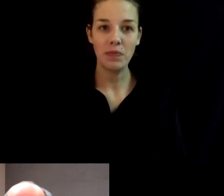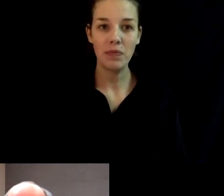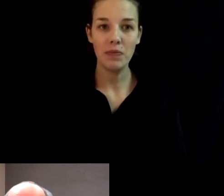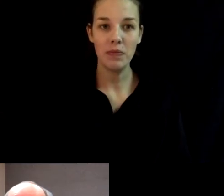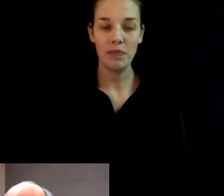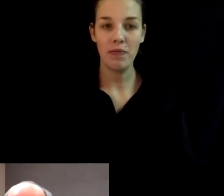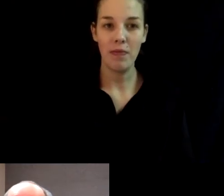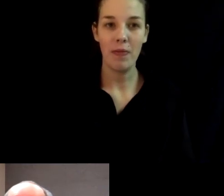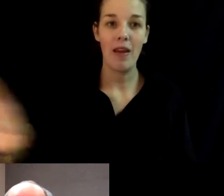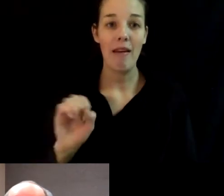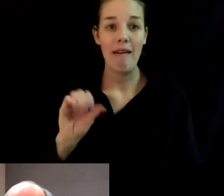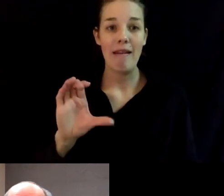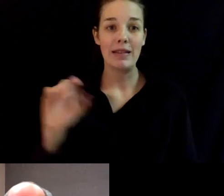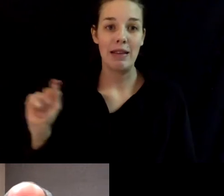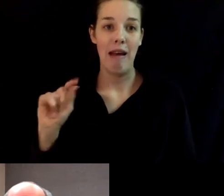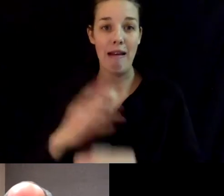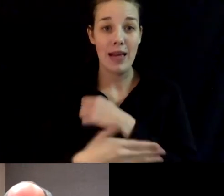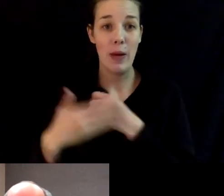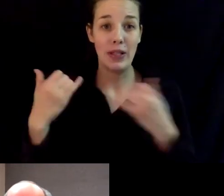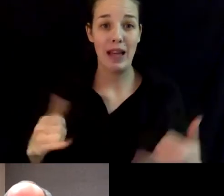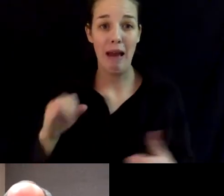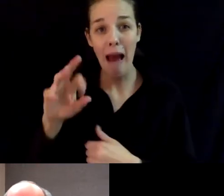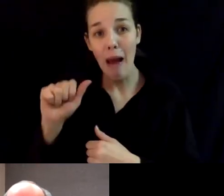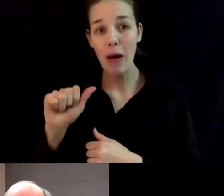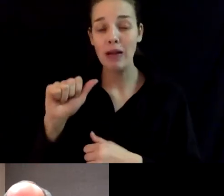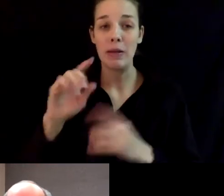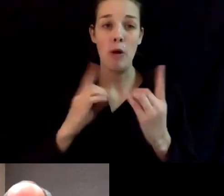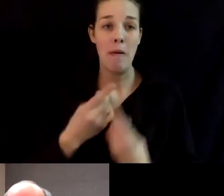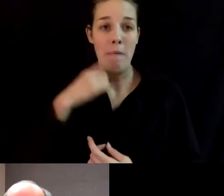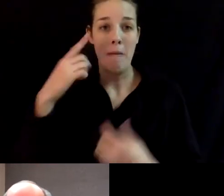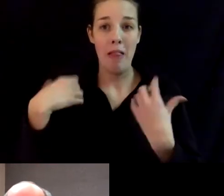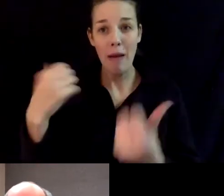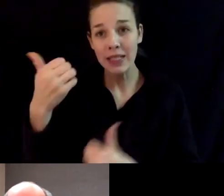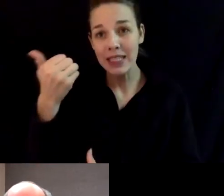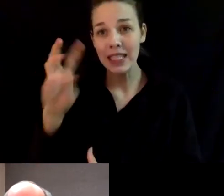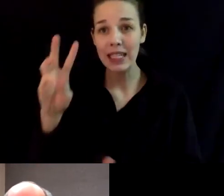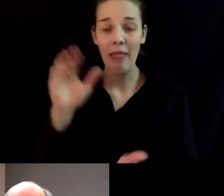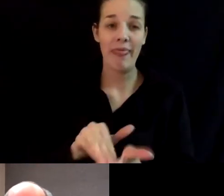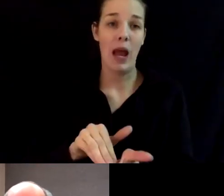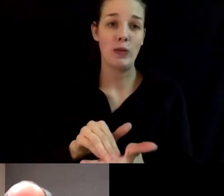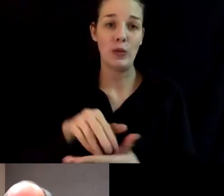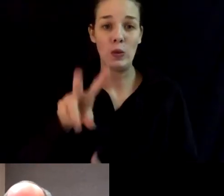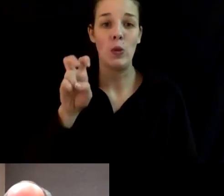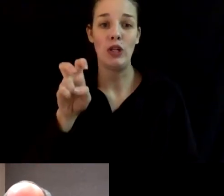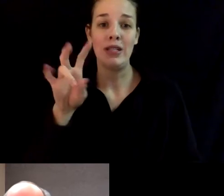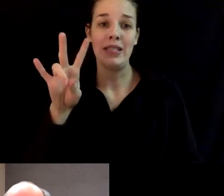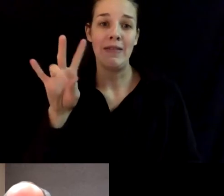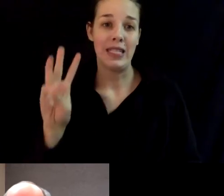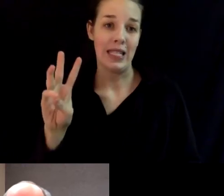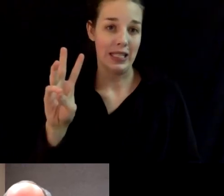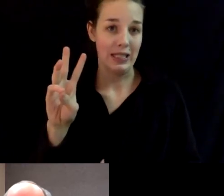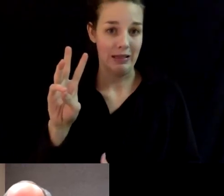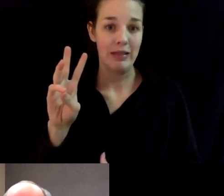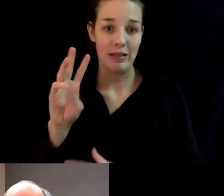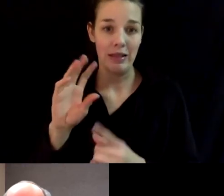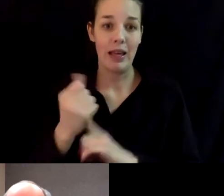In Scott County today, our Department of Public Health reports 16,276 cases, and